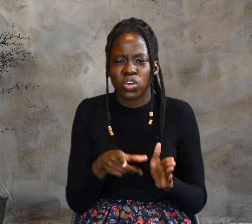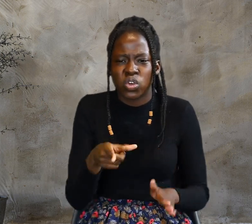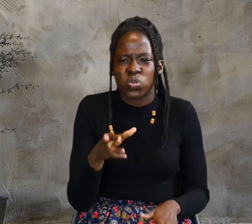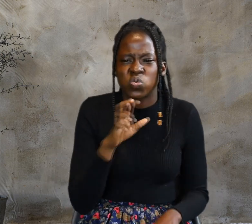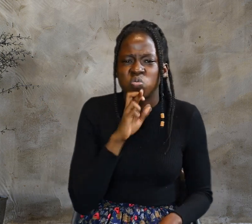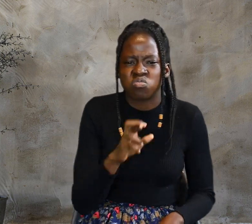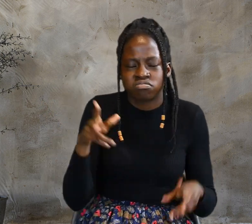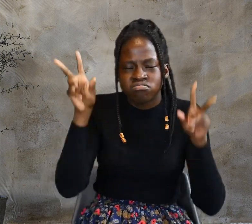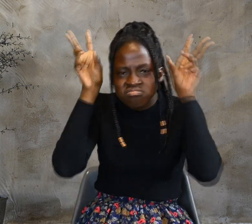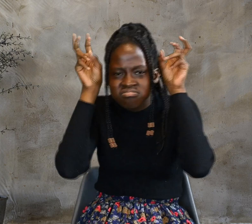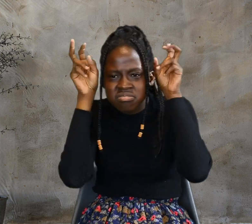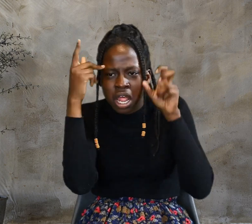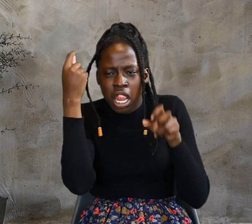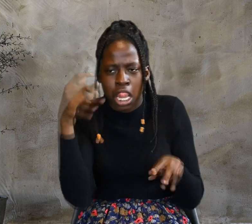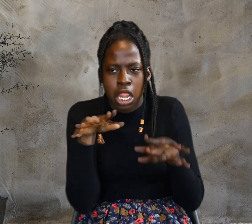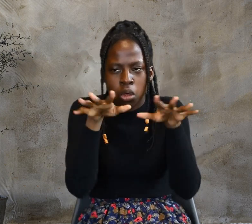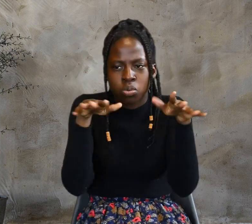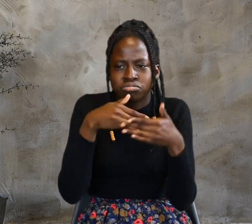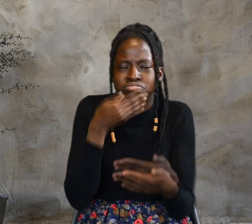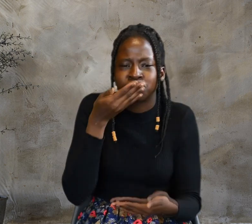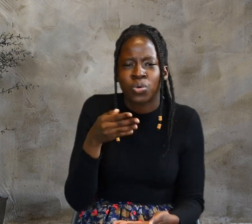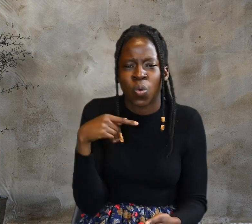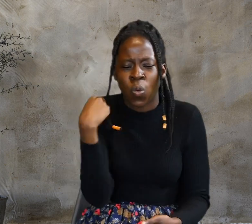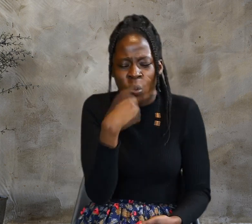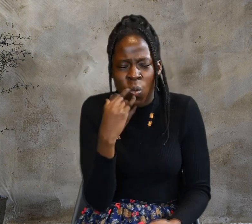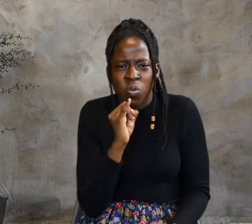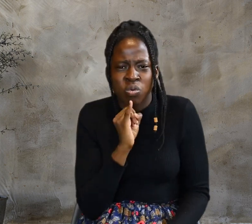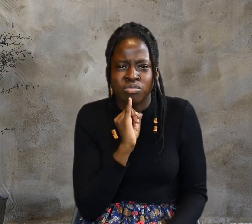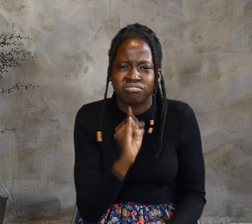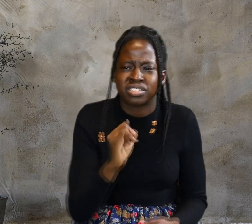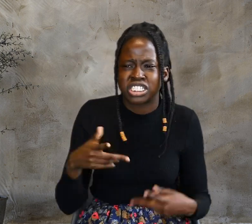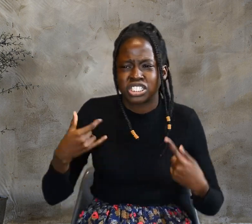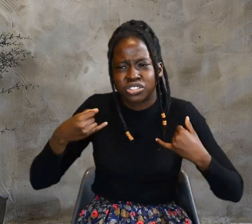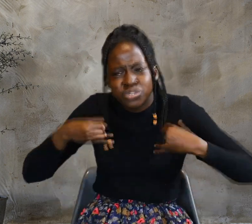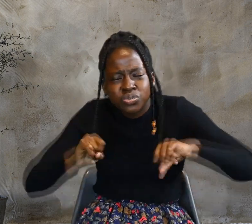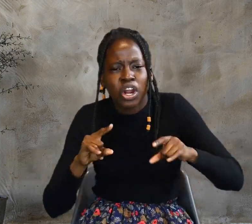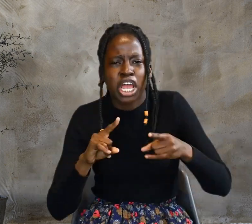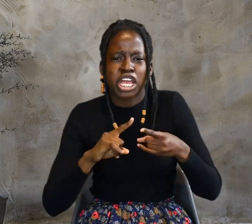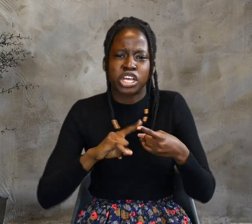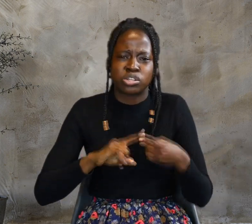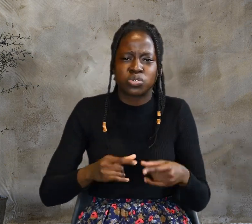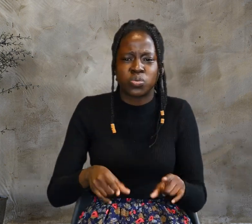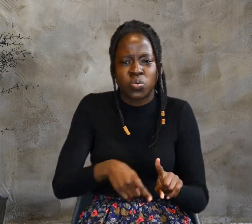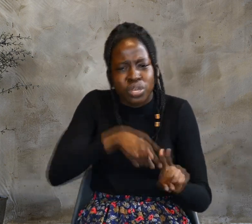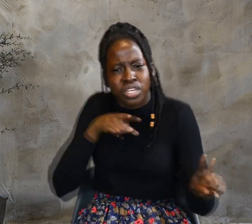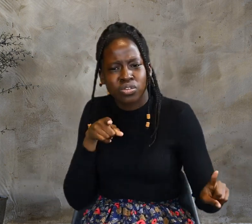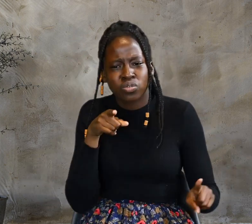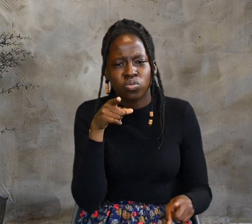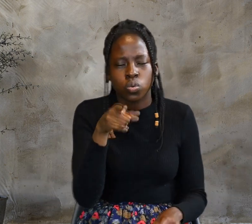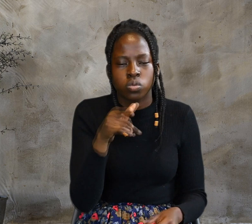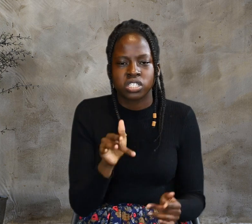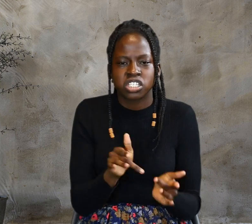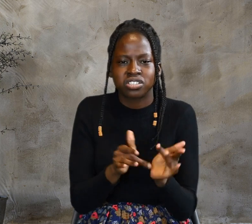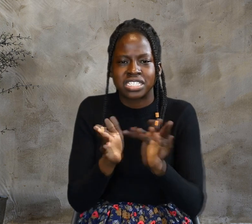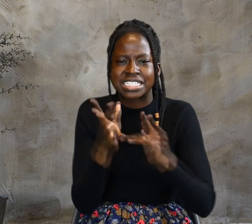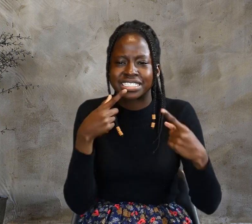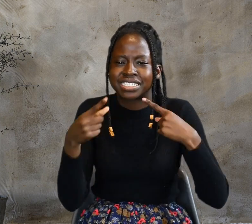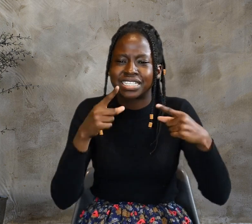answered. Who is trying to kill you? Jesus said to them, I did one